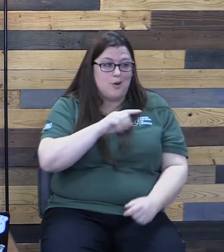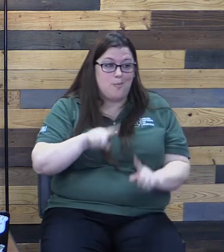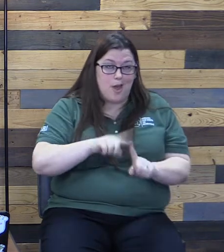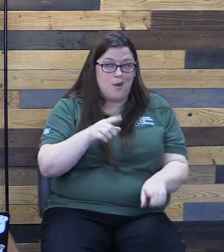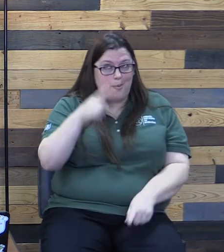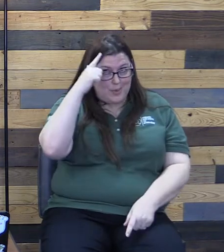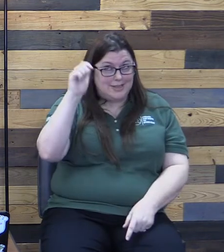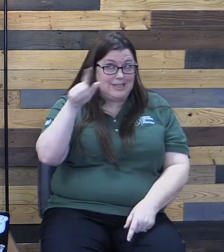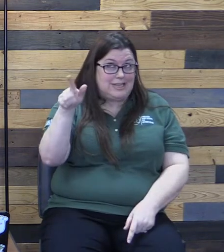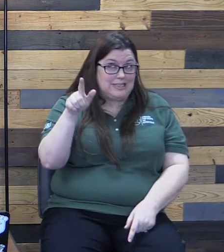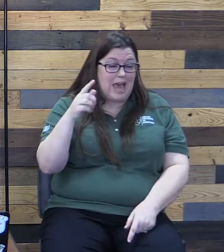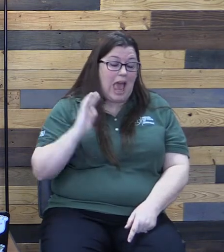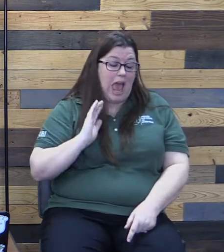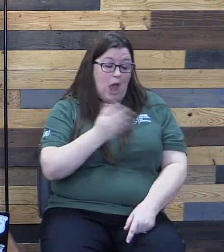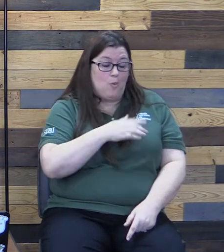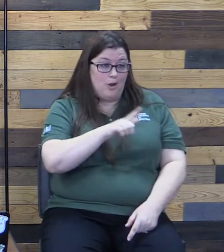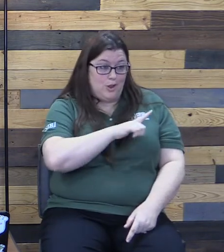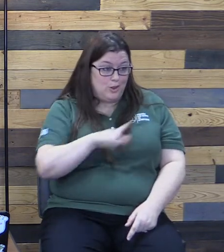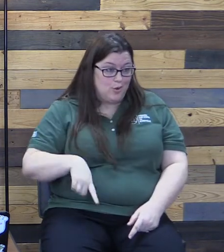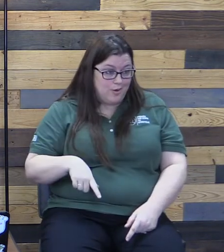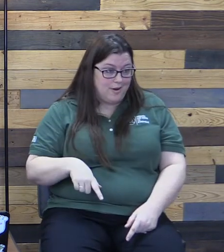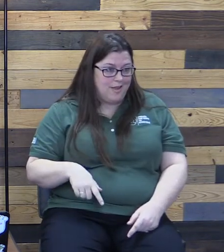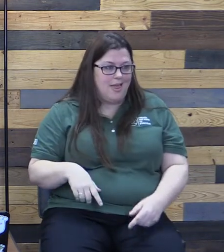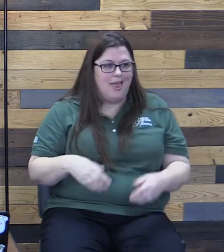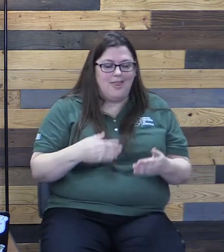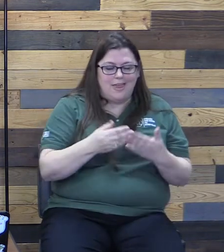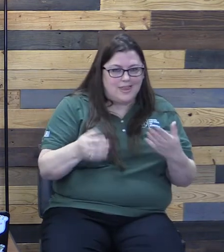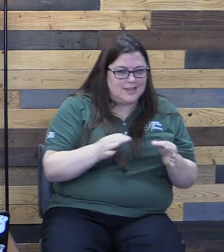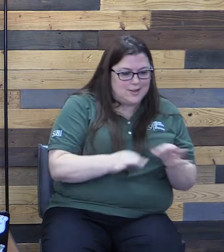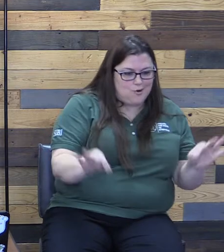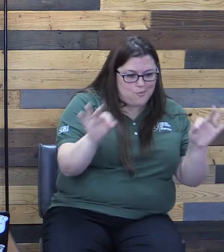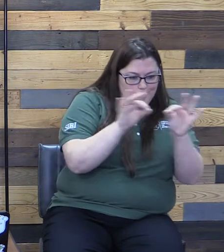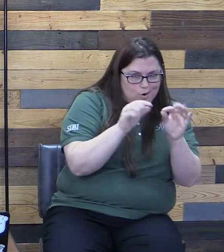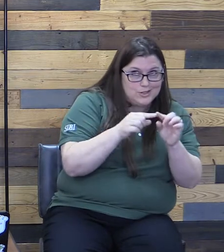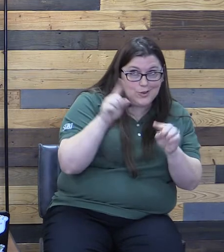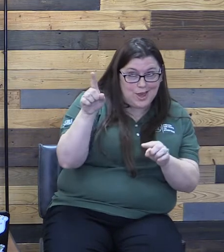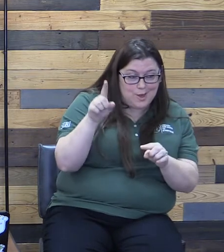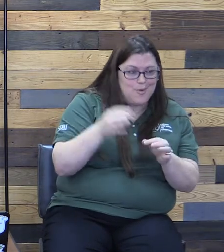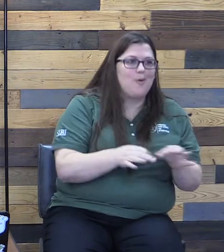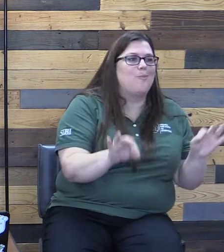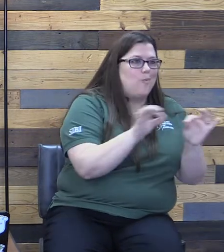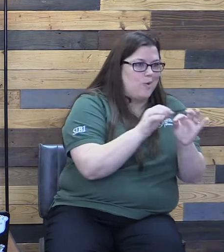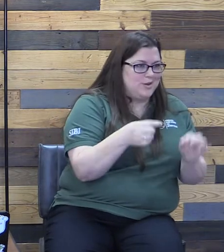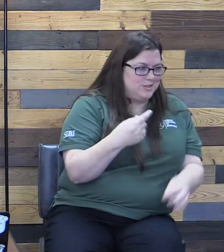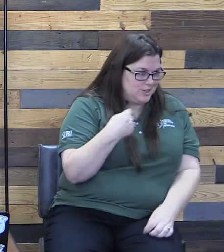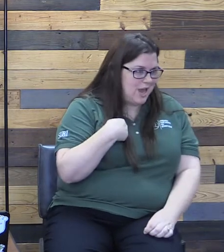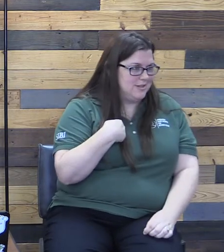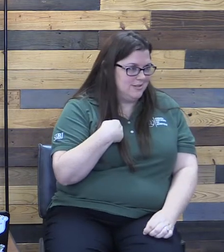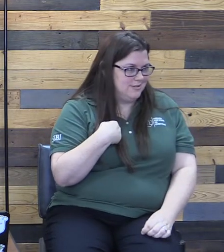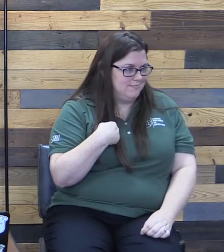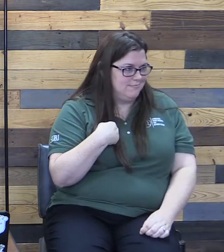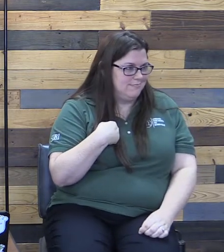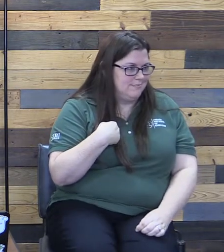what matters to him matters to us. And we set out to fulfill this mission. So the first part,